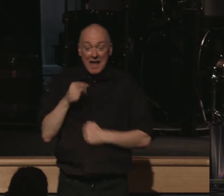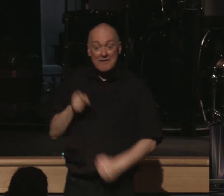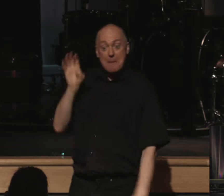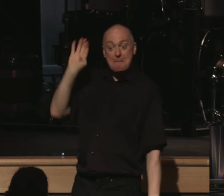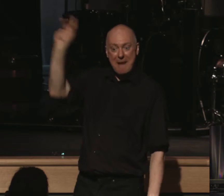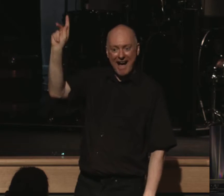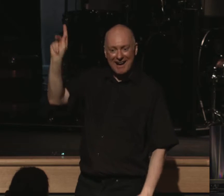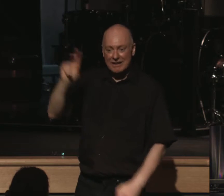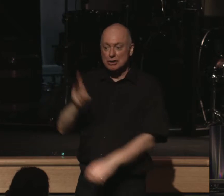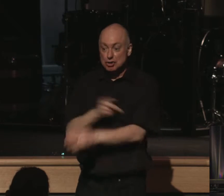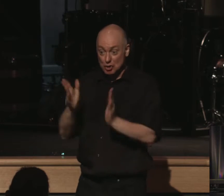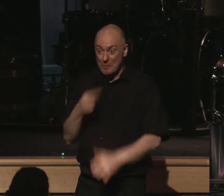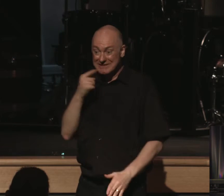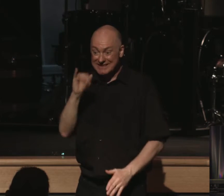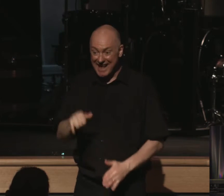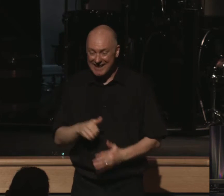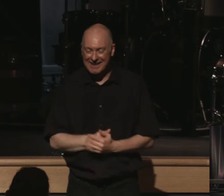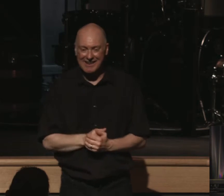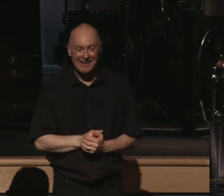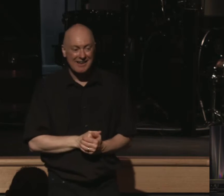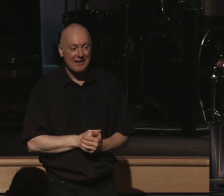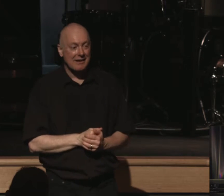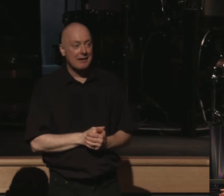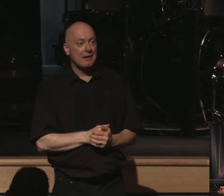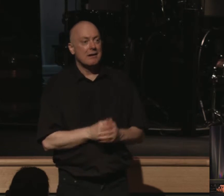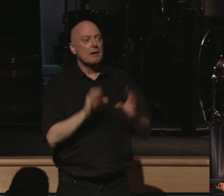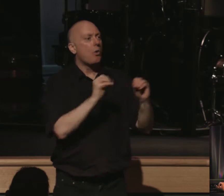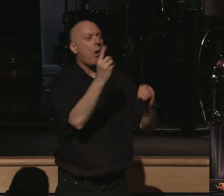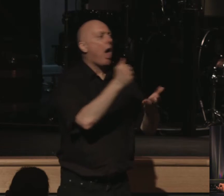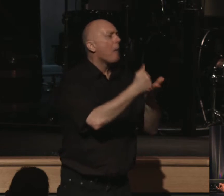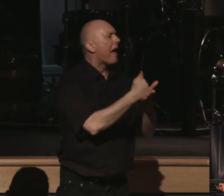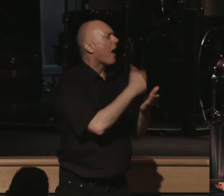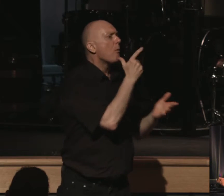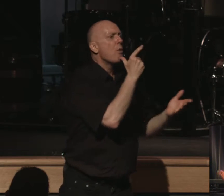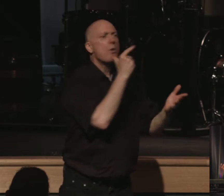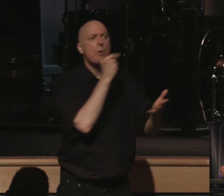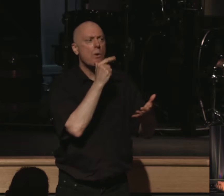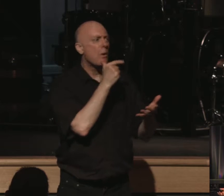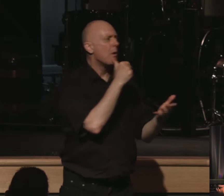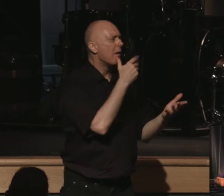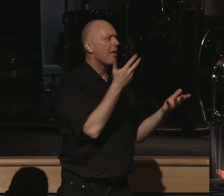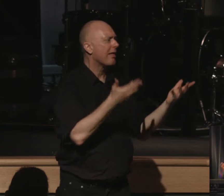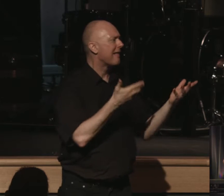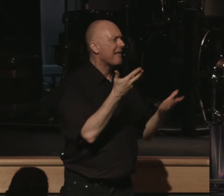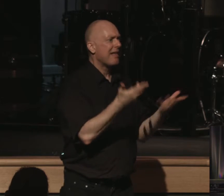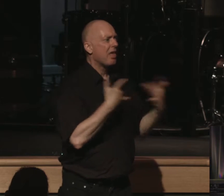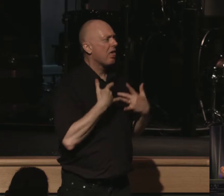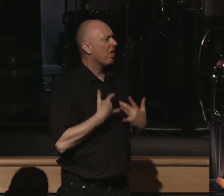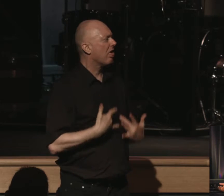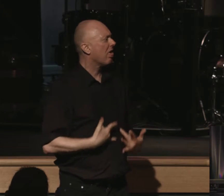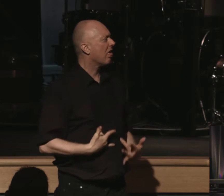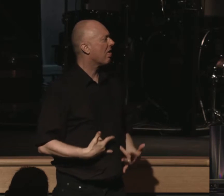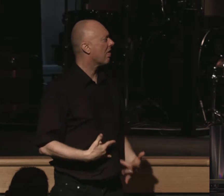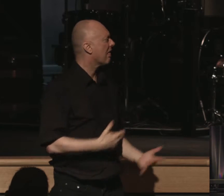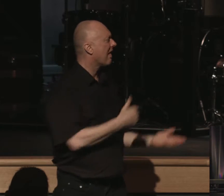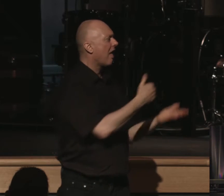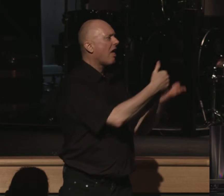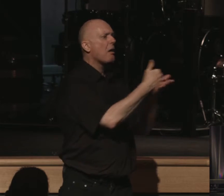says the psalmist. When no one else could help, when I was locked in despair and anguish,